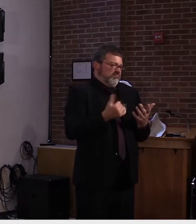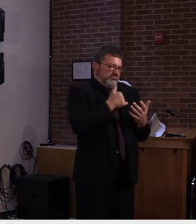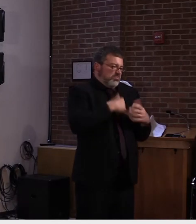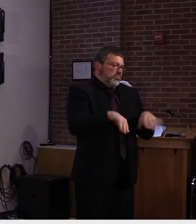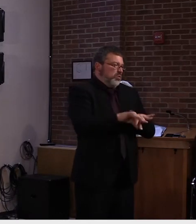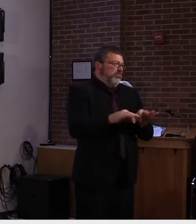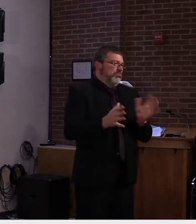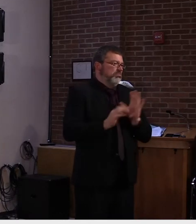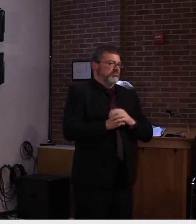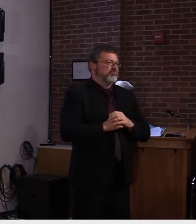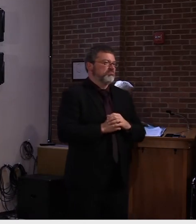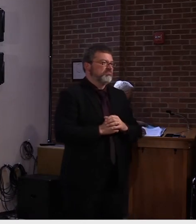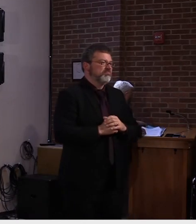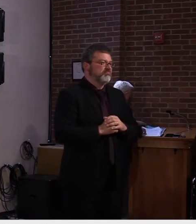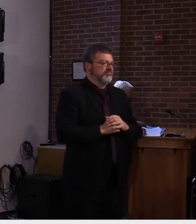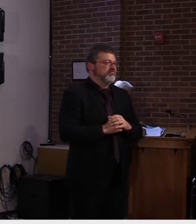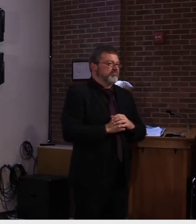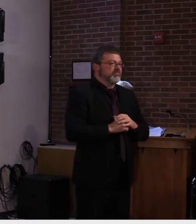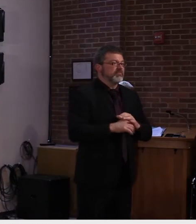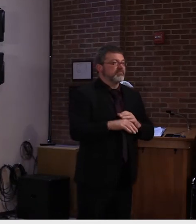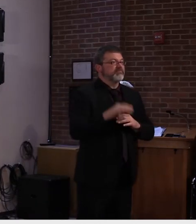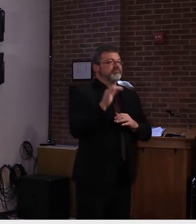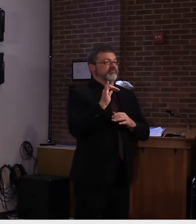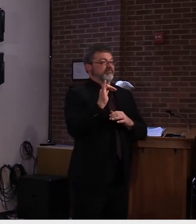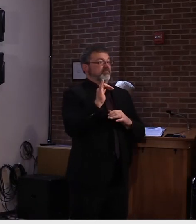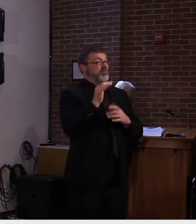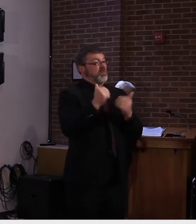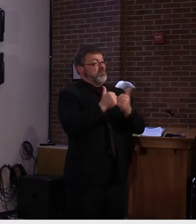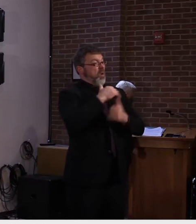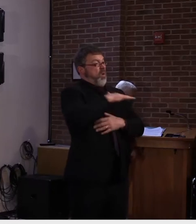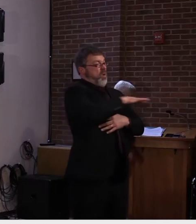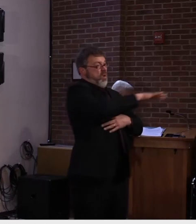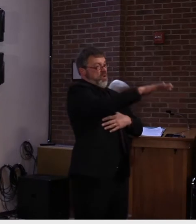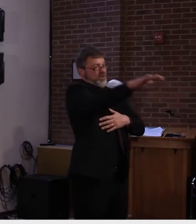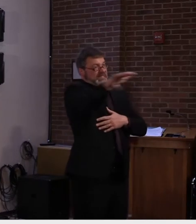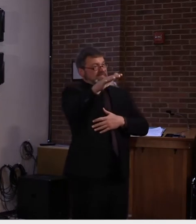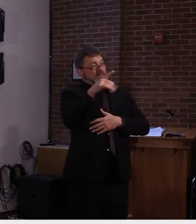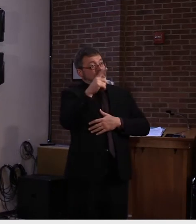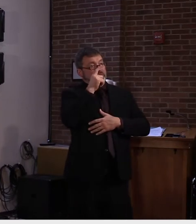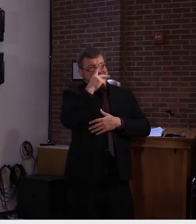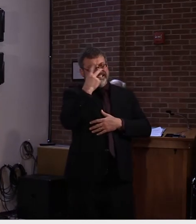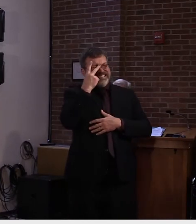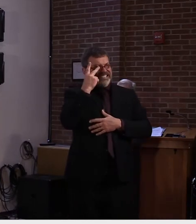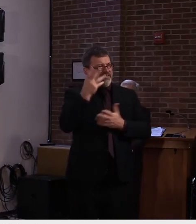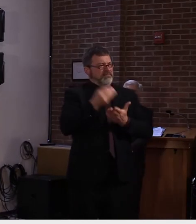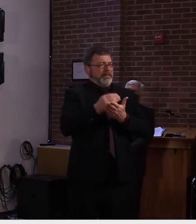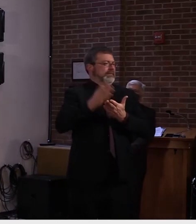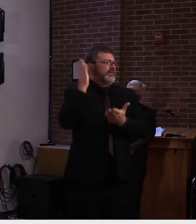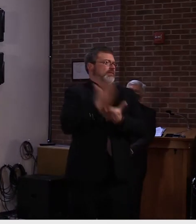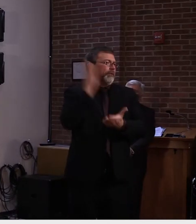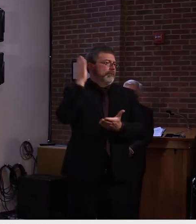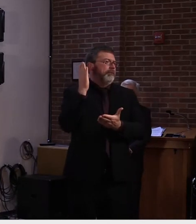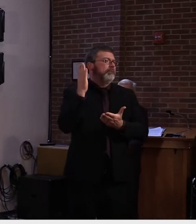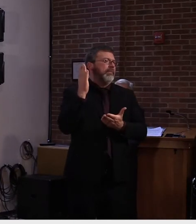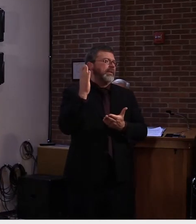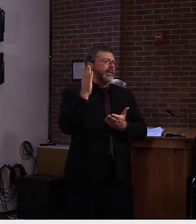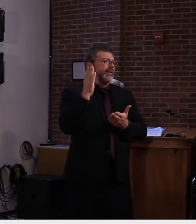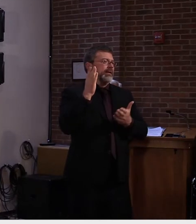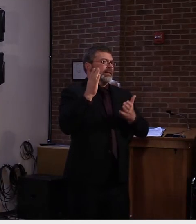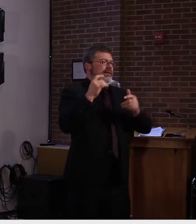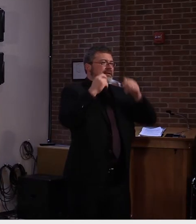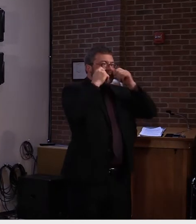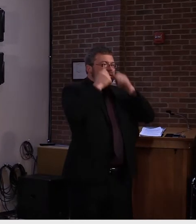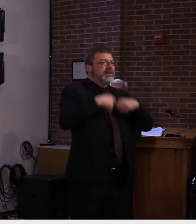Most people don't believe that's true at this point, especially if you have one that has more than one layer of cloth. And